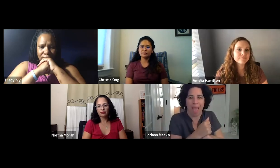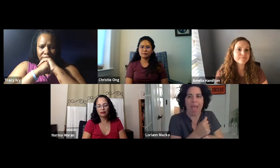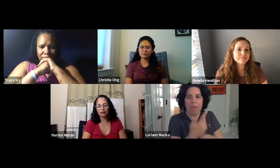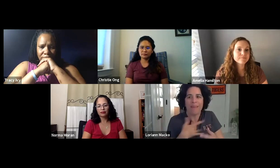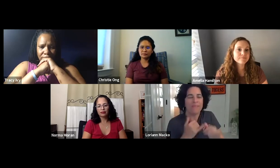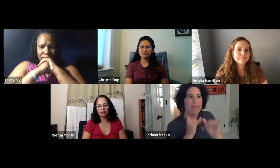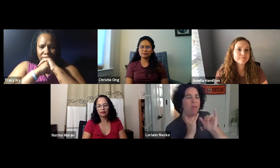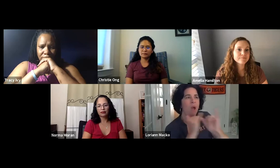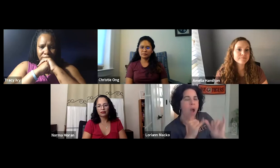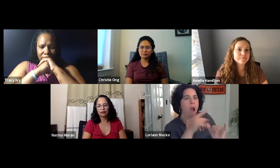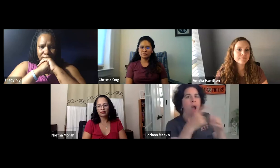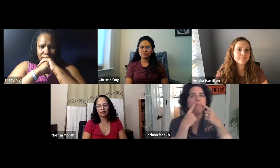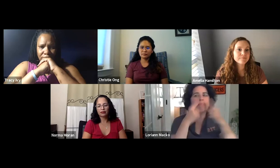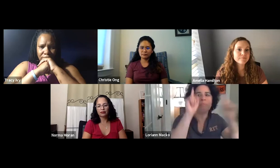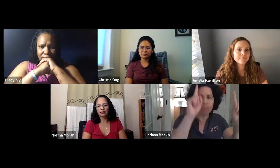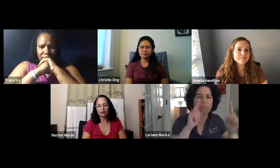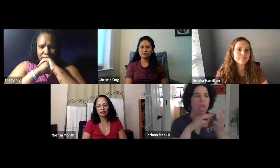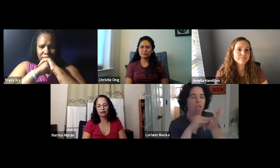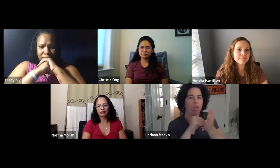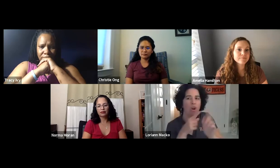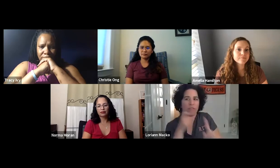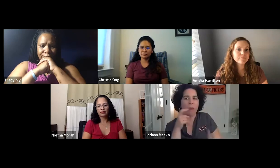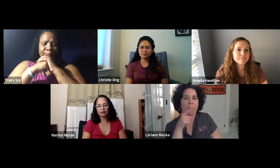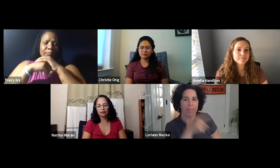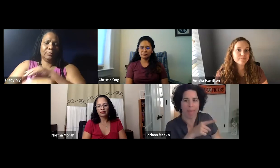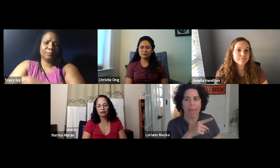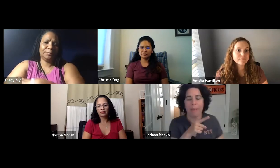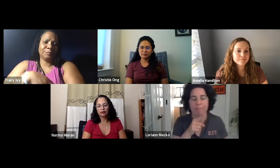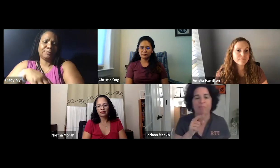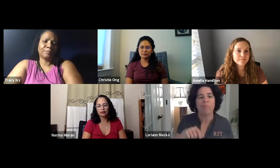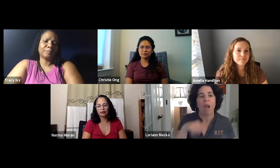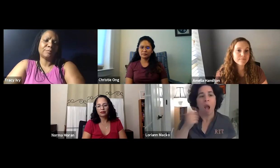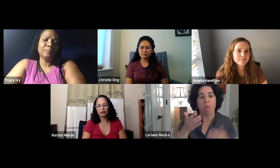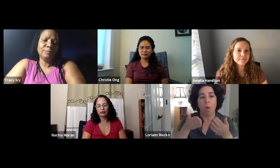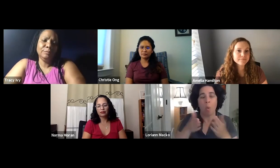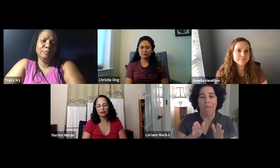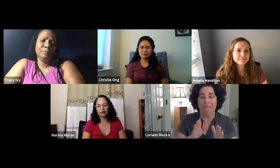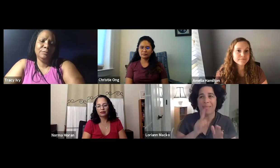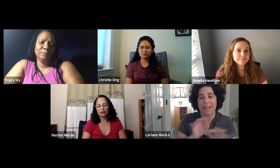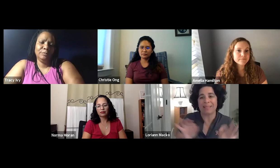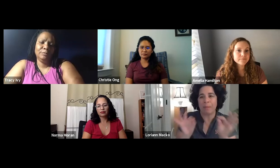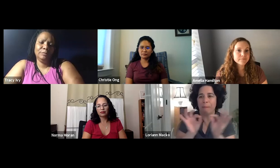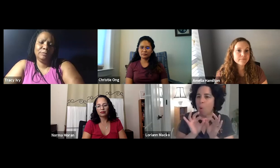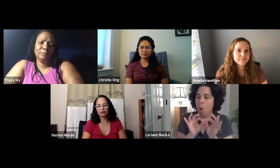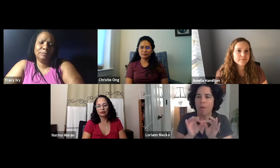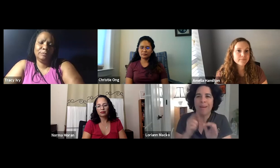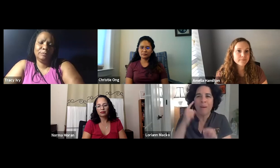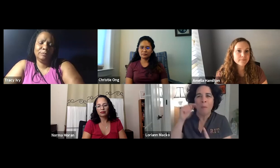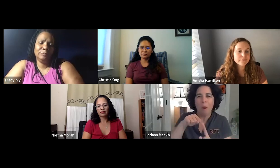are seeing alumni that essentially are role models that are coming from where the students are today and have